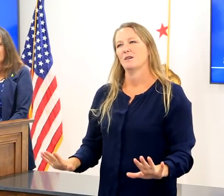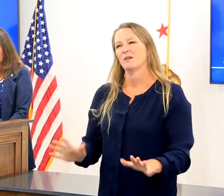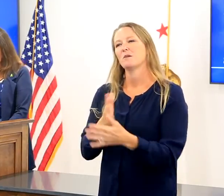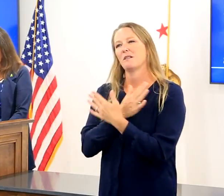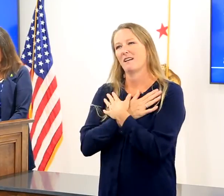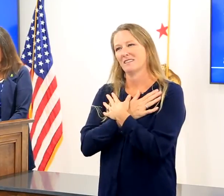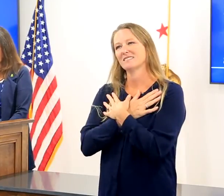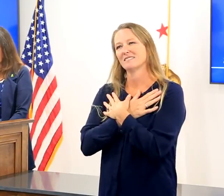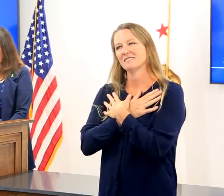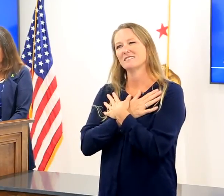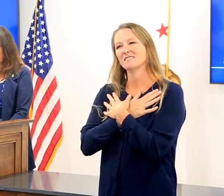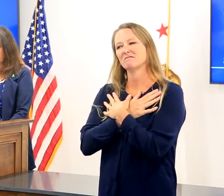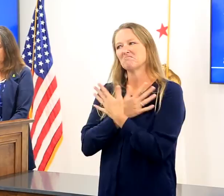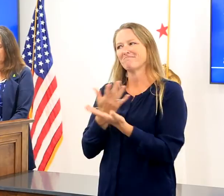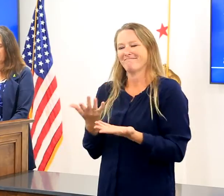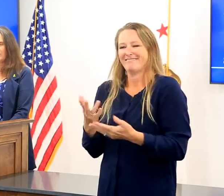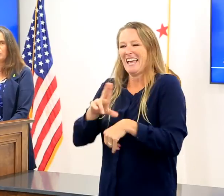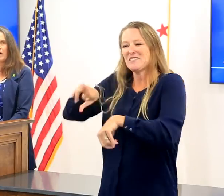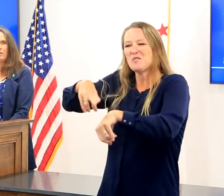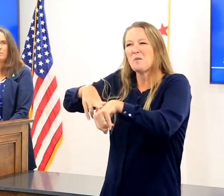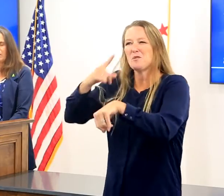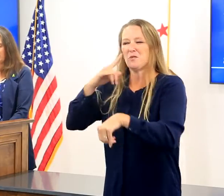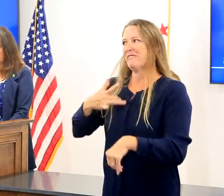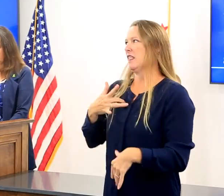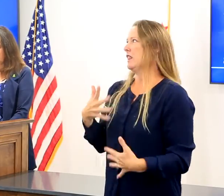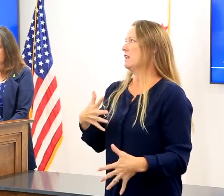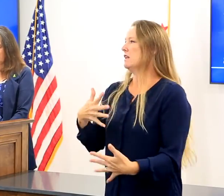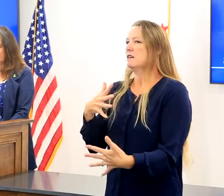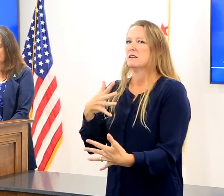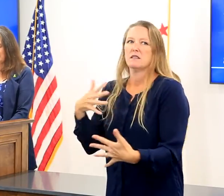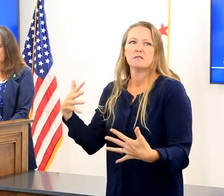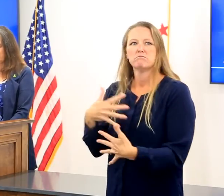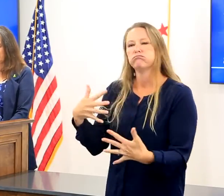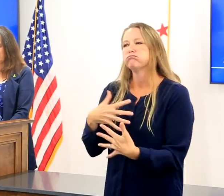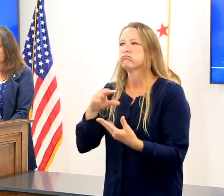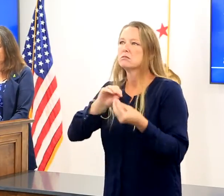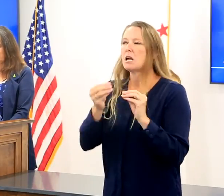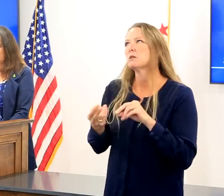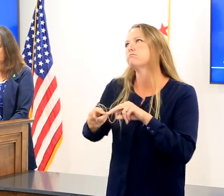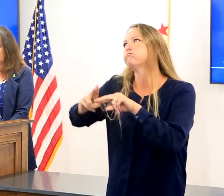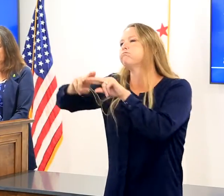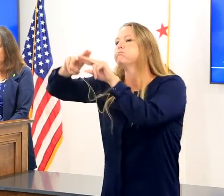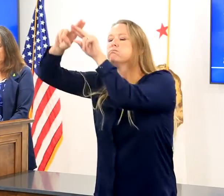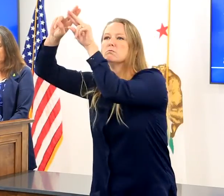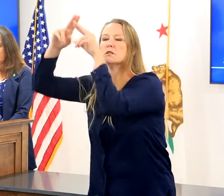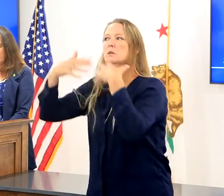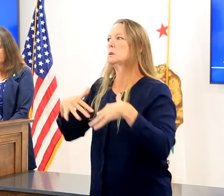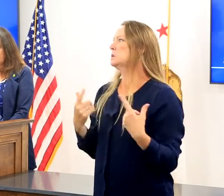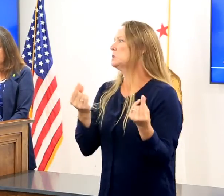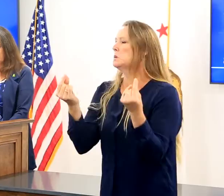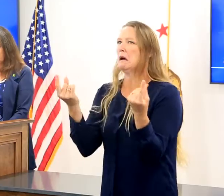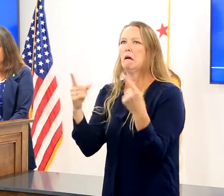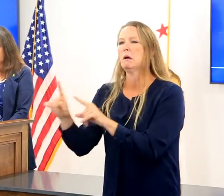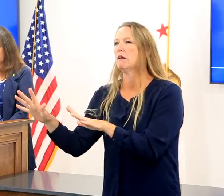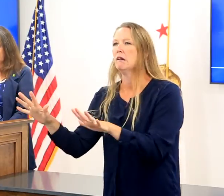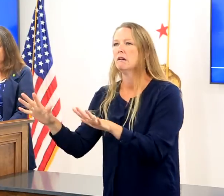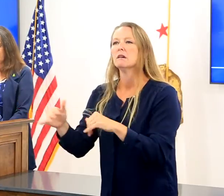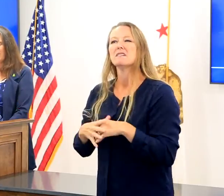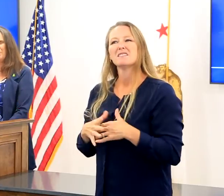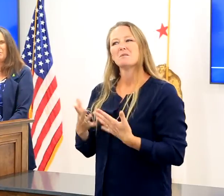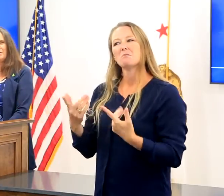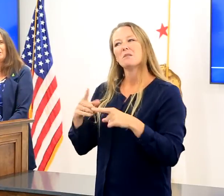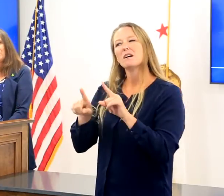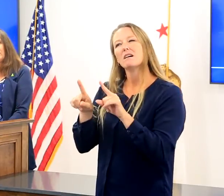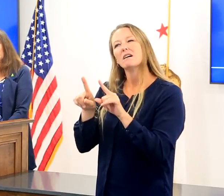It's natural and it's okay to be fearful about the rising positive COVID-19 numbers in our county. We want to remind everyone